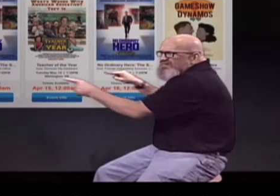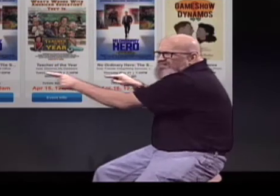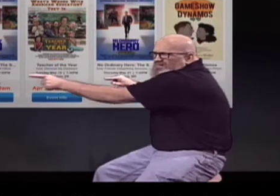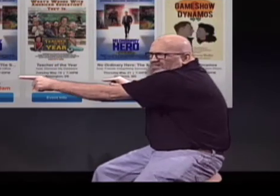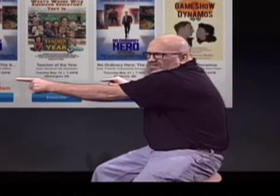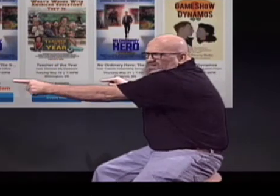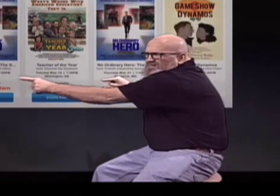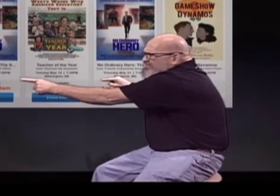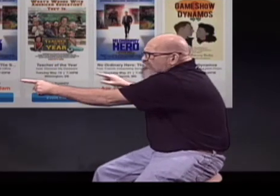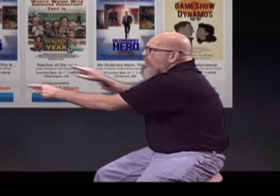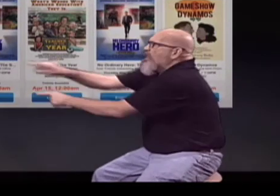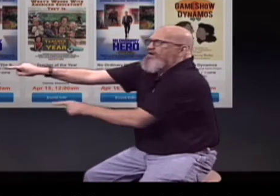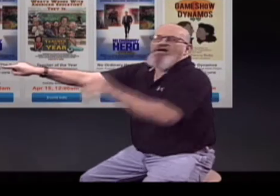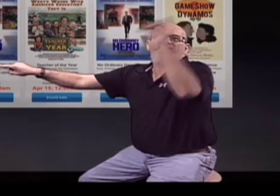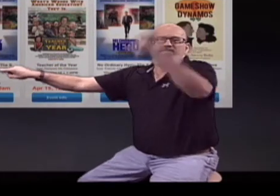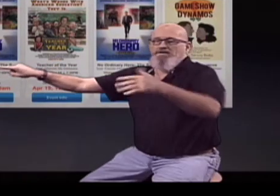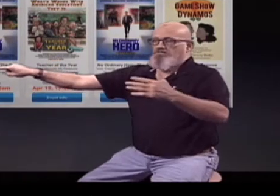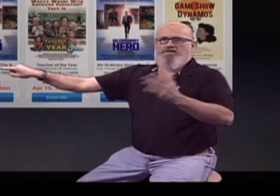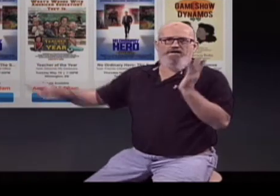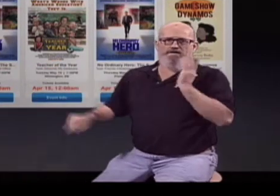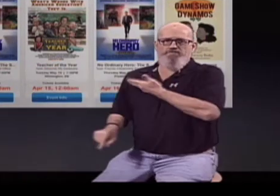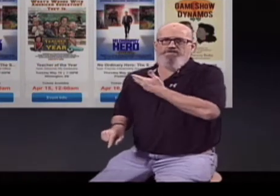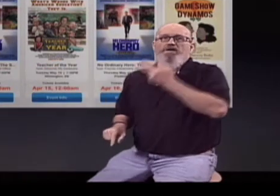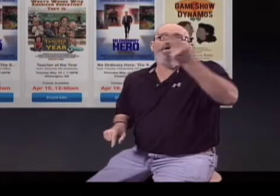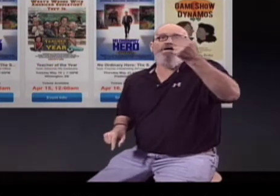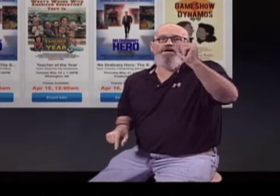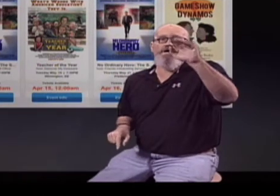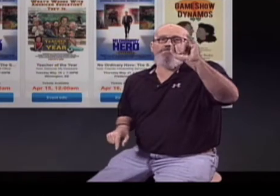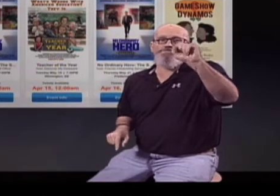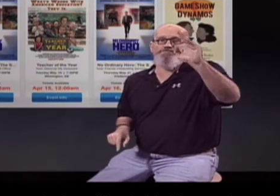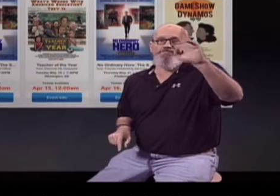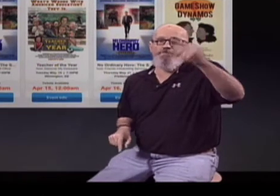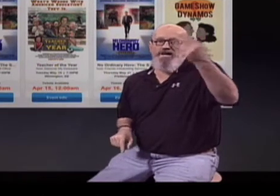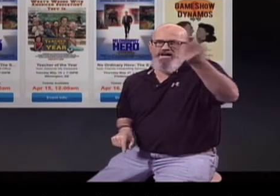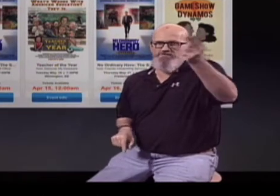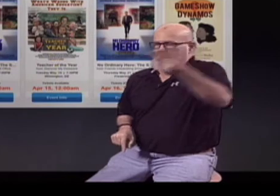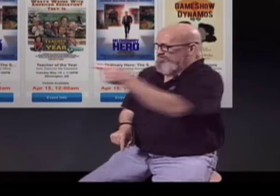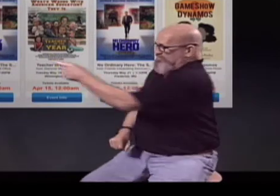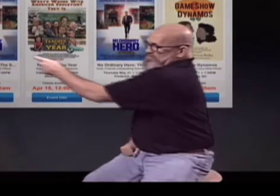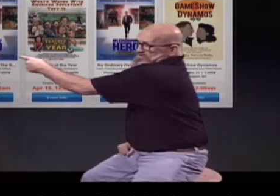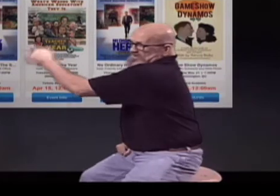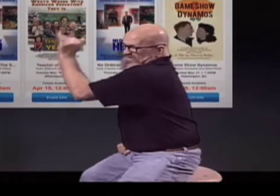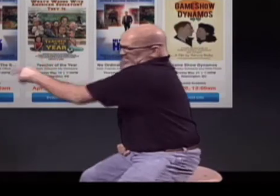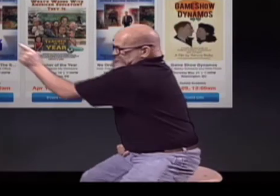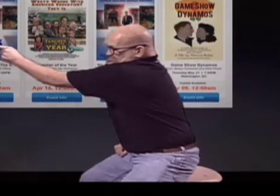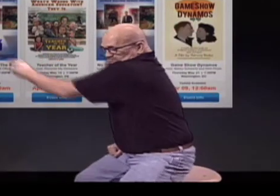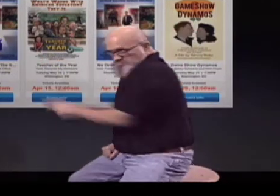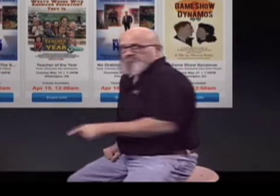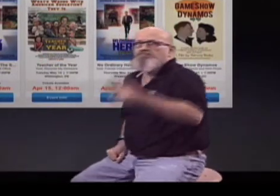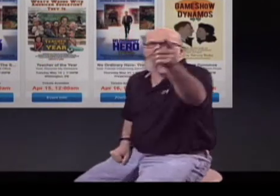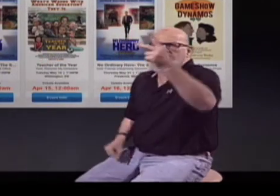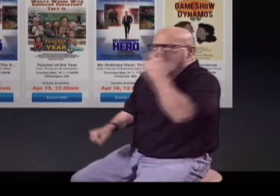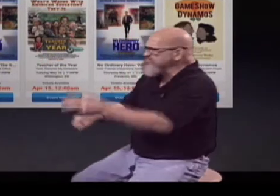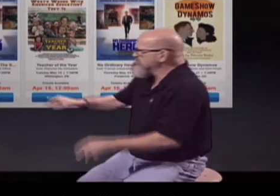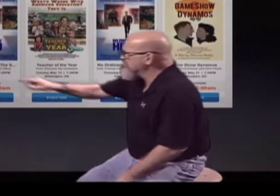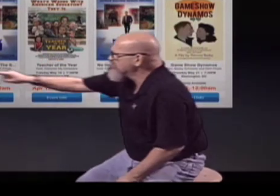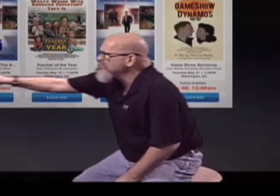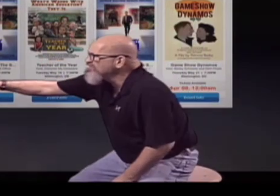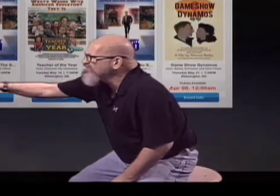that you look at the city. So our showing will be actually the Harrisburg option.